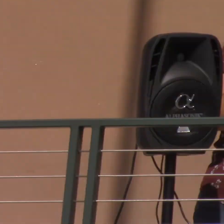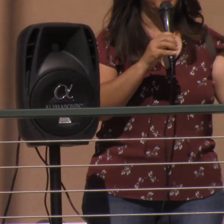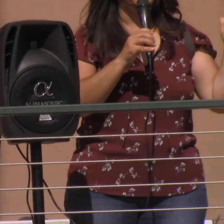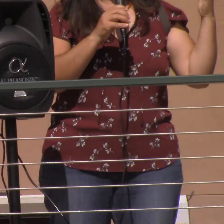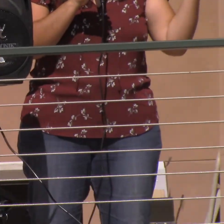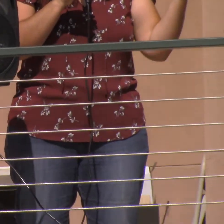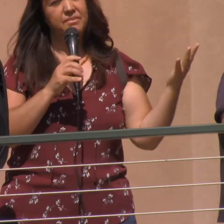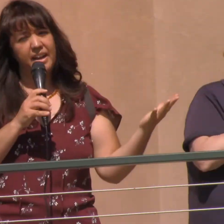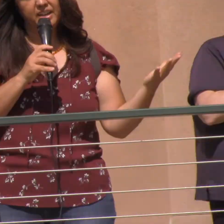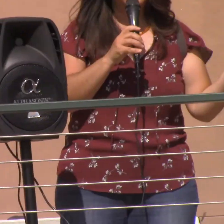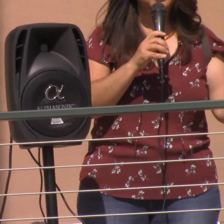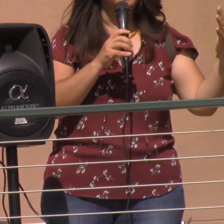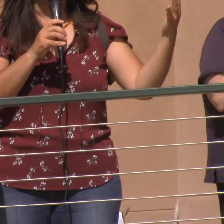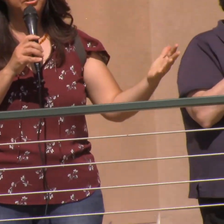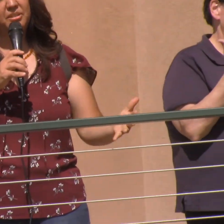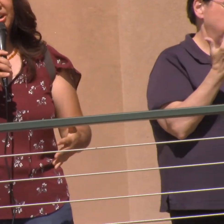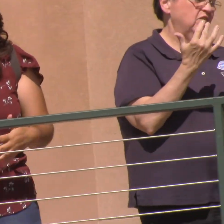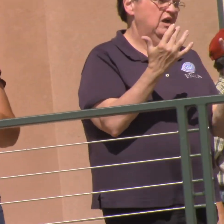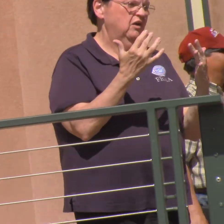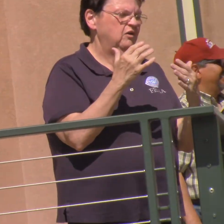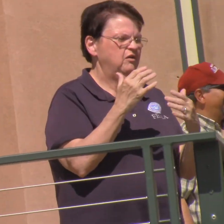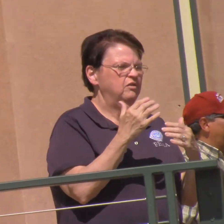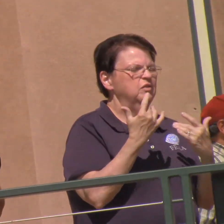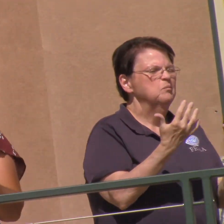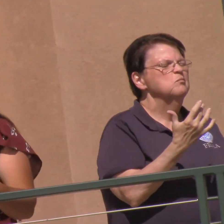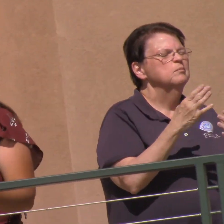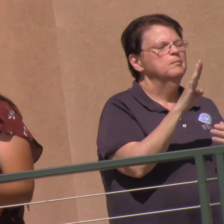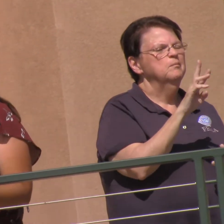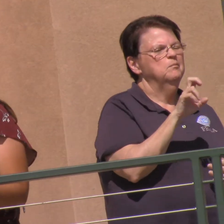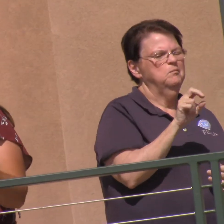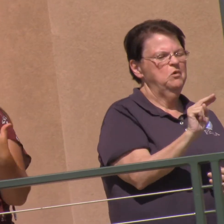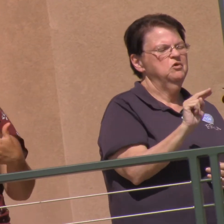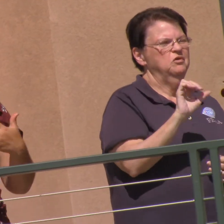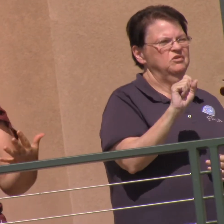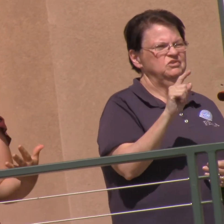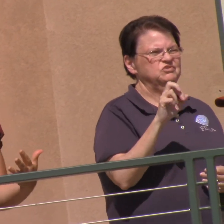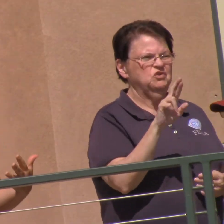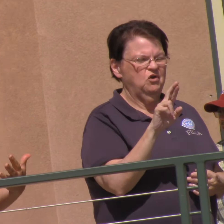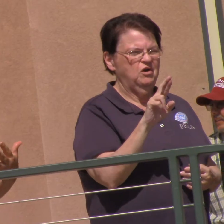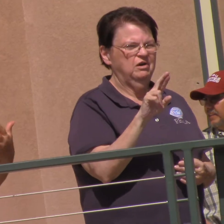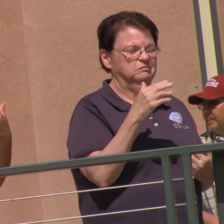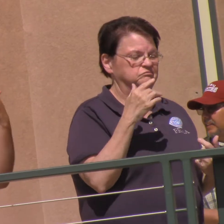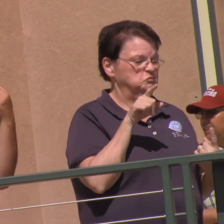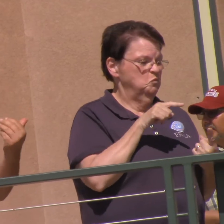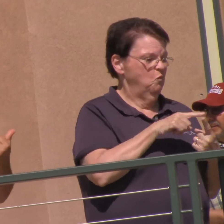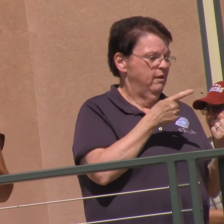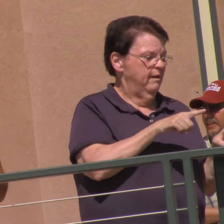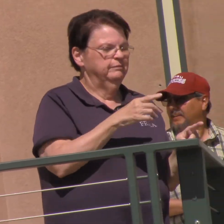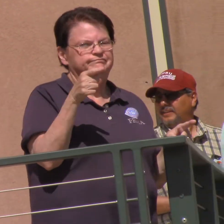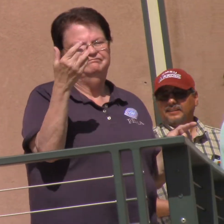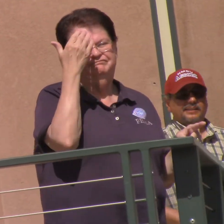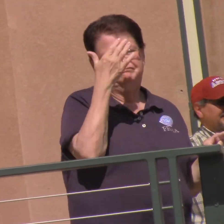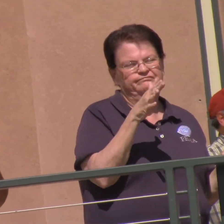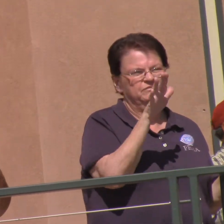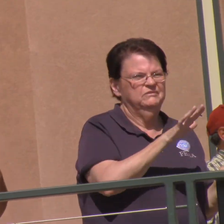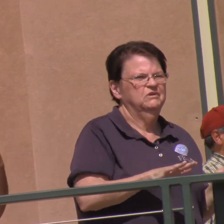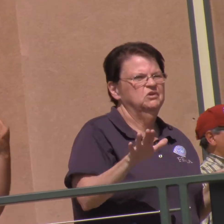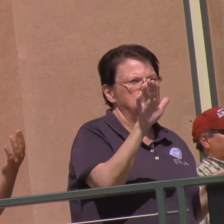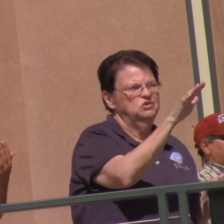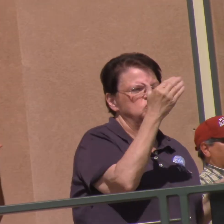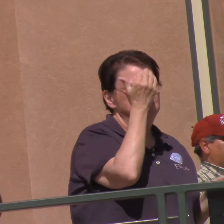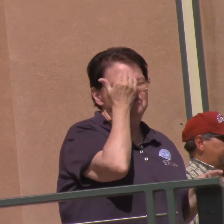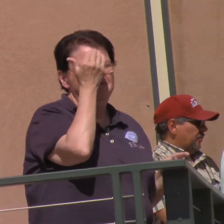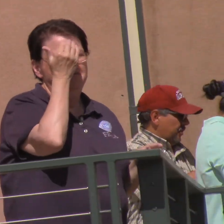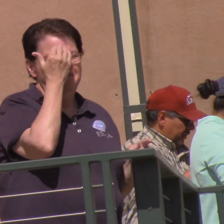on the fire, the burn scar. There's a lot of uncertainty, and we don't know when it's going to happen. But your local knowledge is important